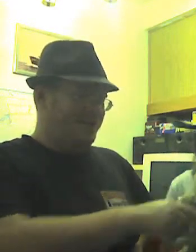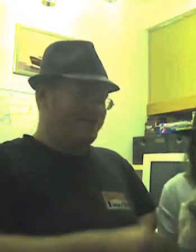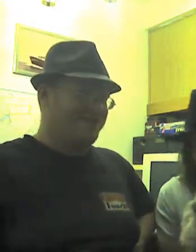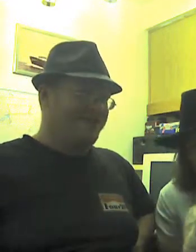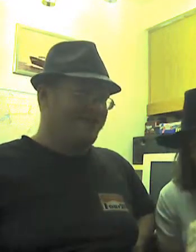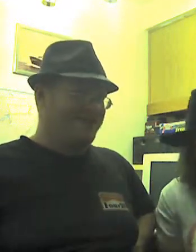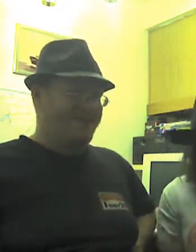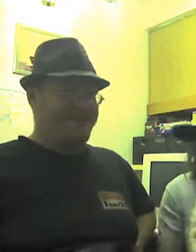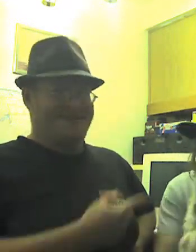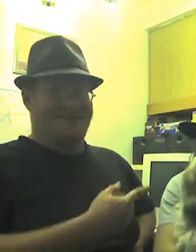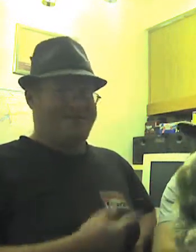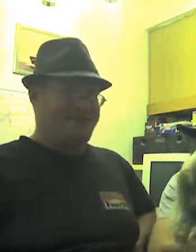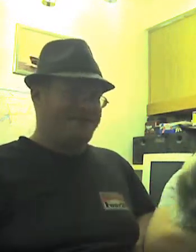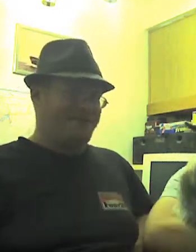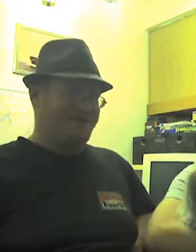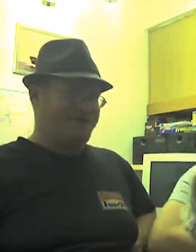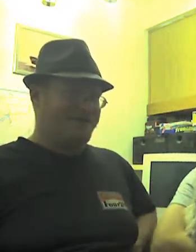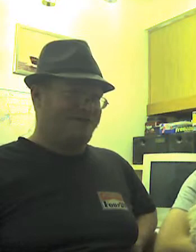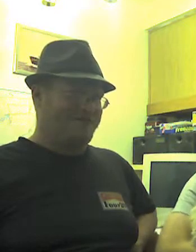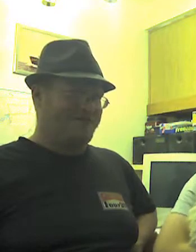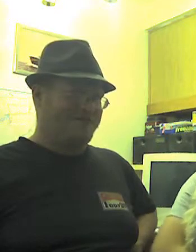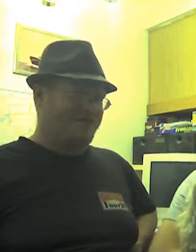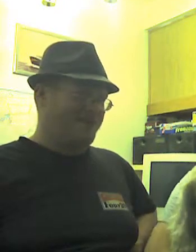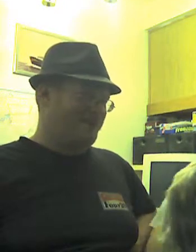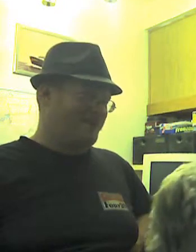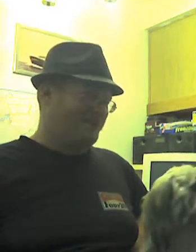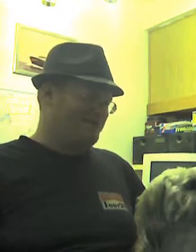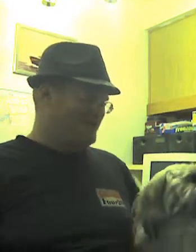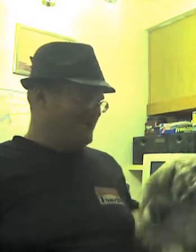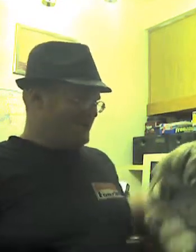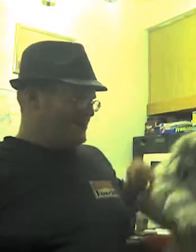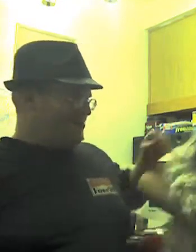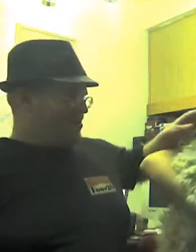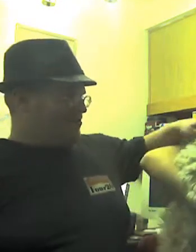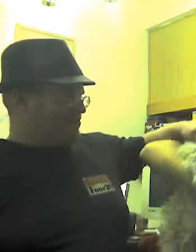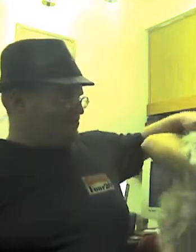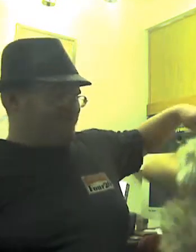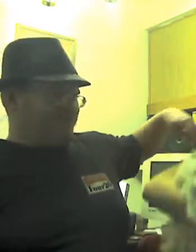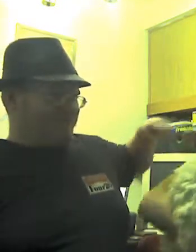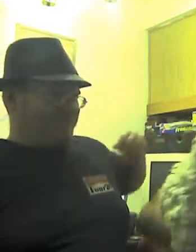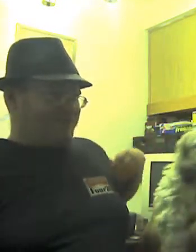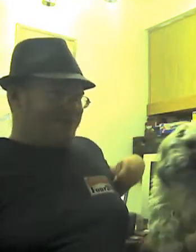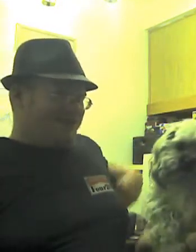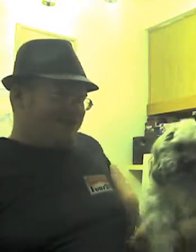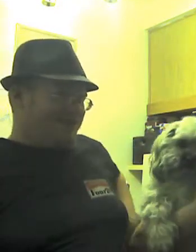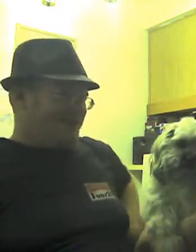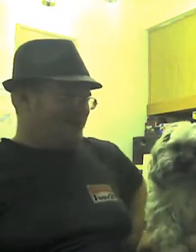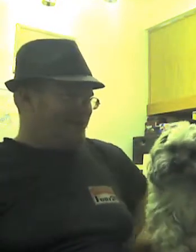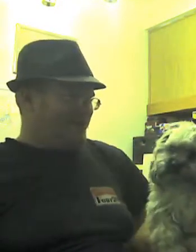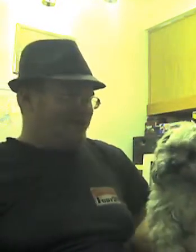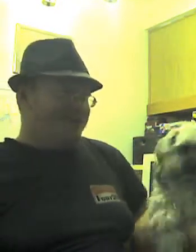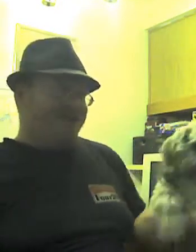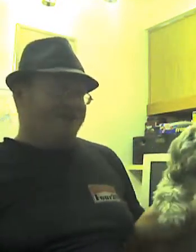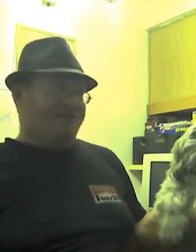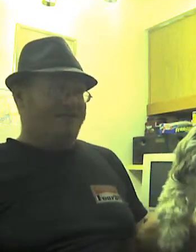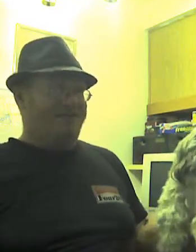course. He's always asking for cookies and always getting help on them. Yeah. This little guy loves his cookies. So,